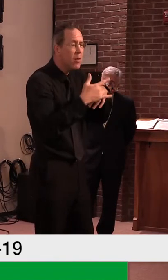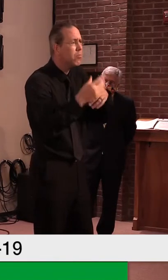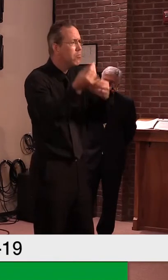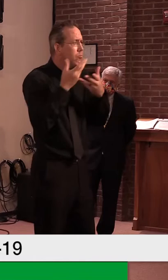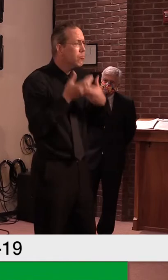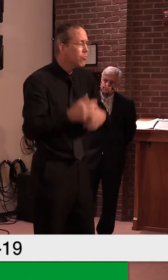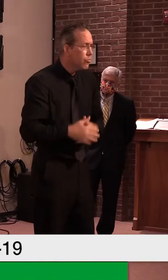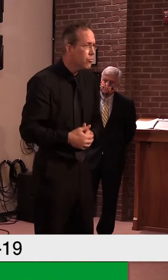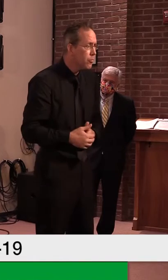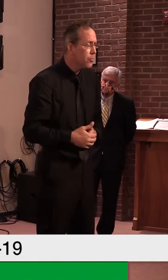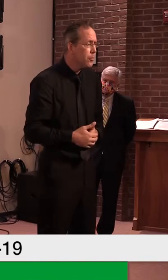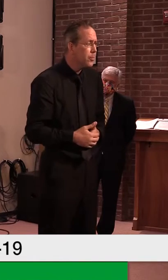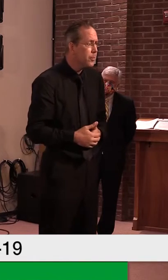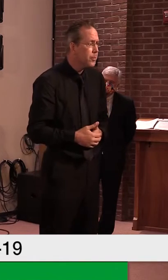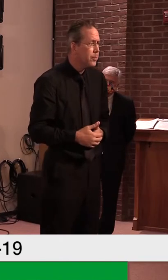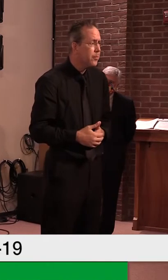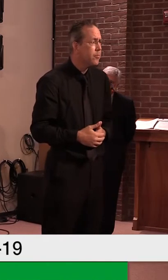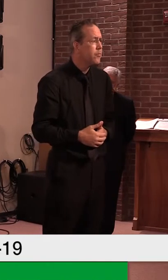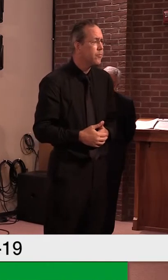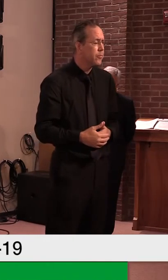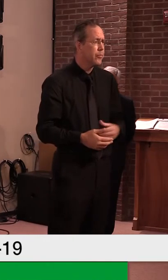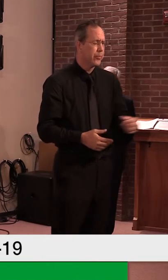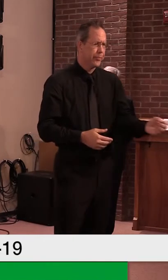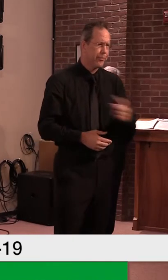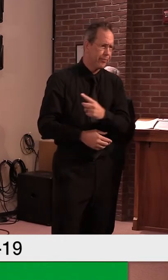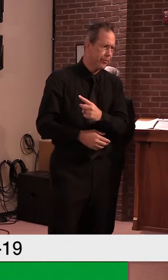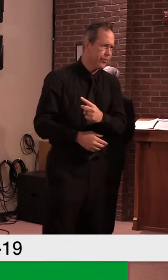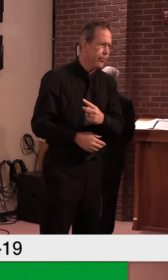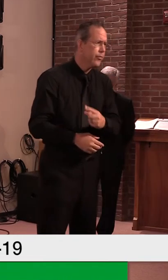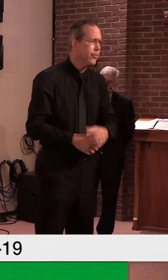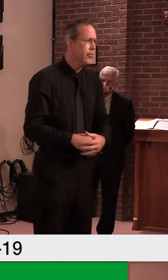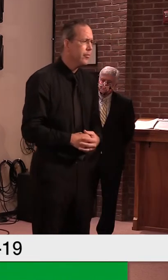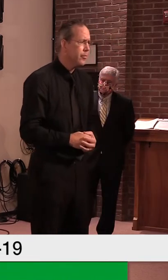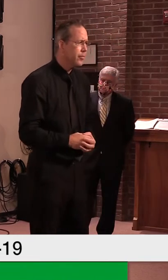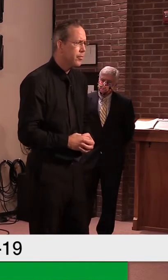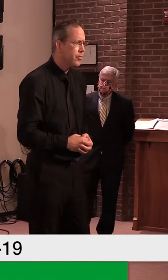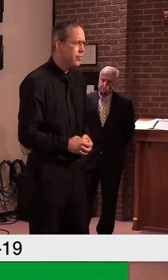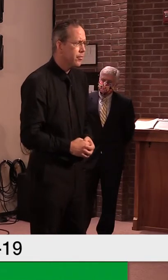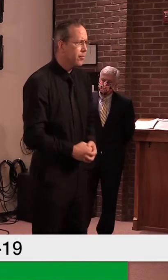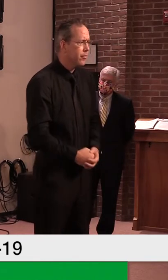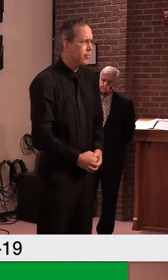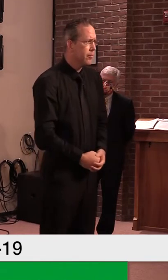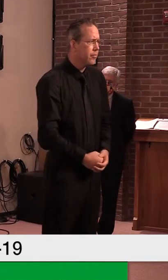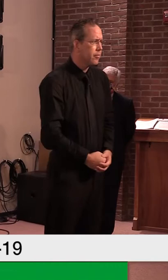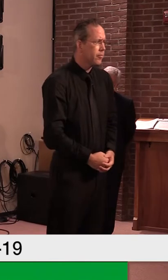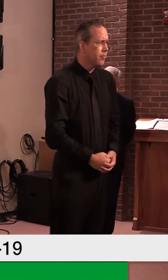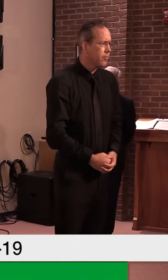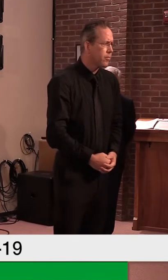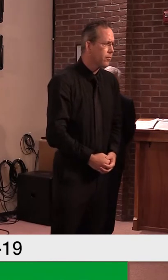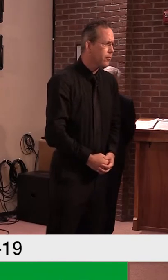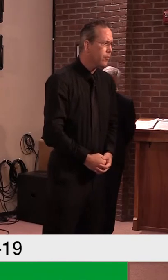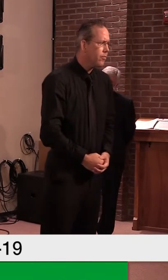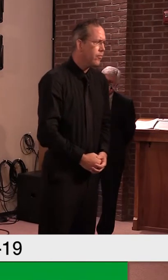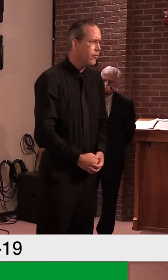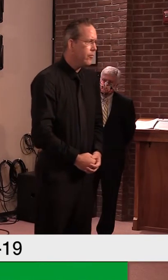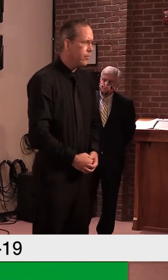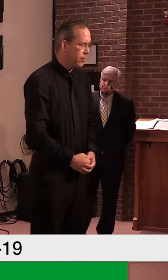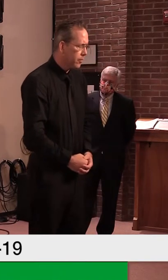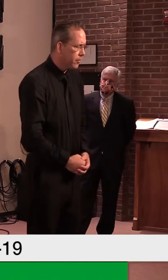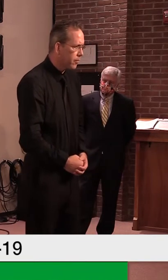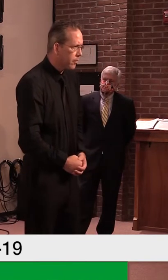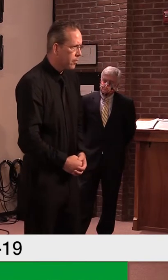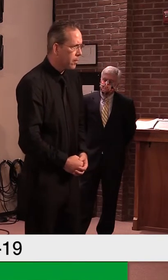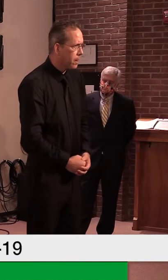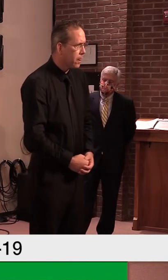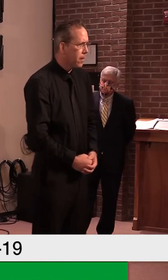Well, okay. I, my understanding last week was that a lot of the fire department's rescue squads were gonna be the primary